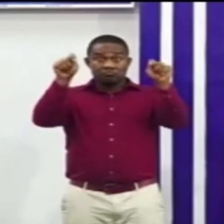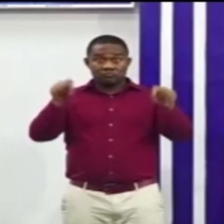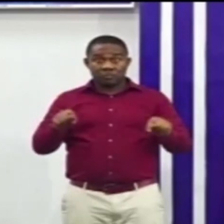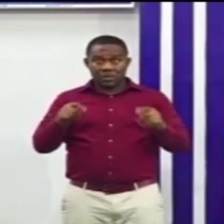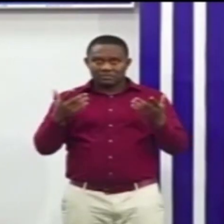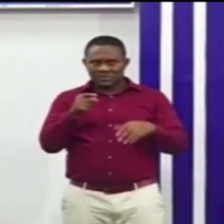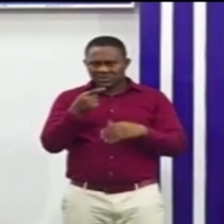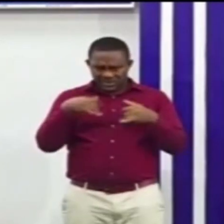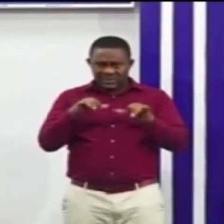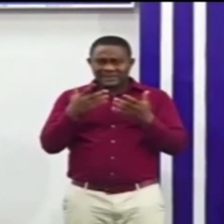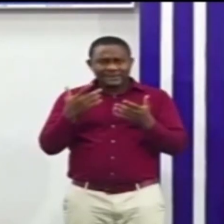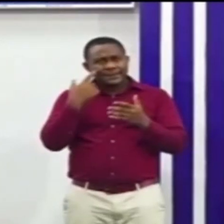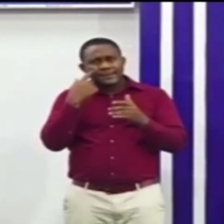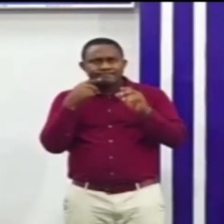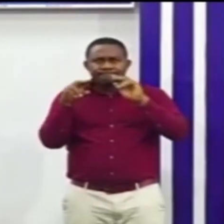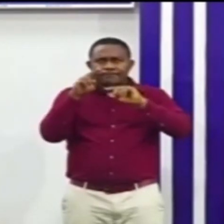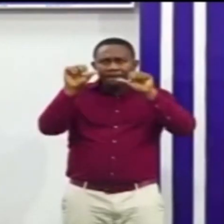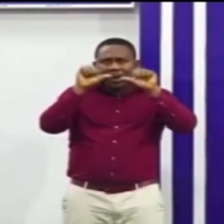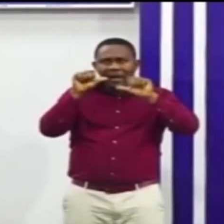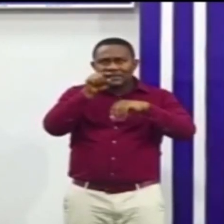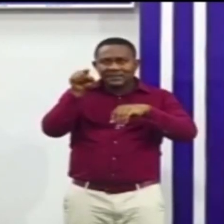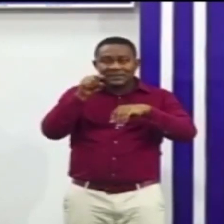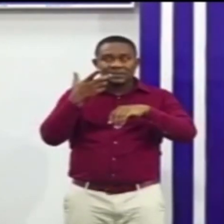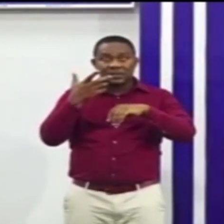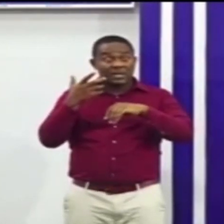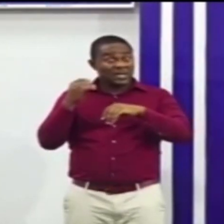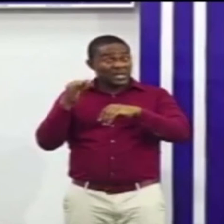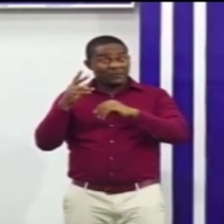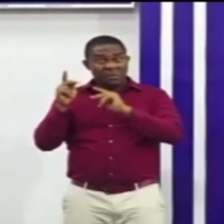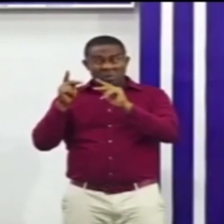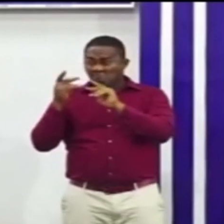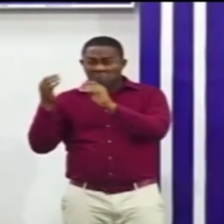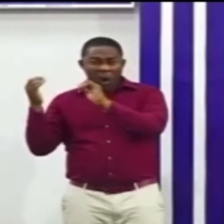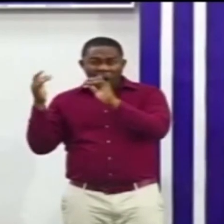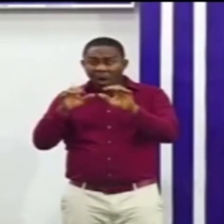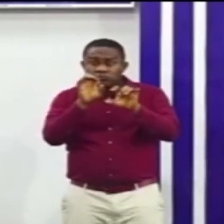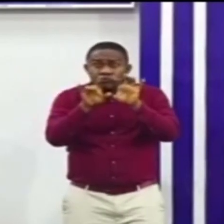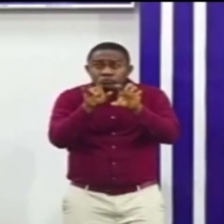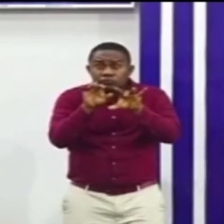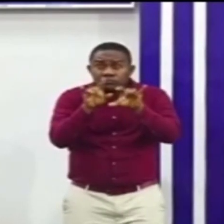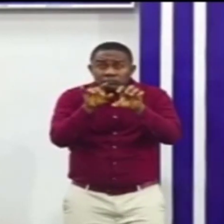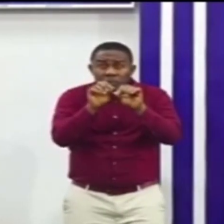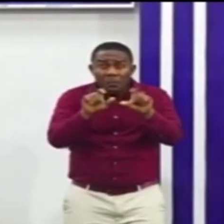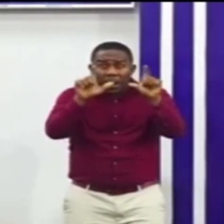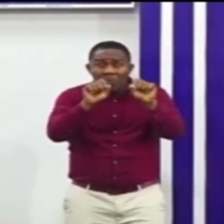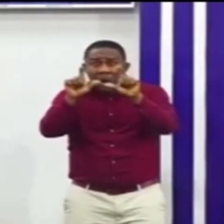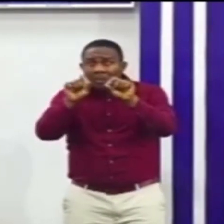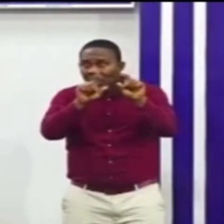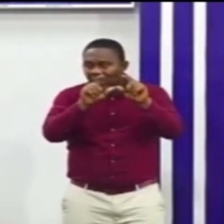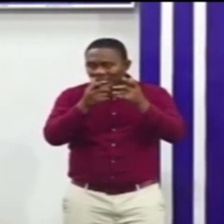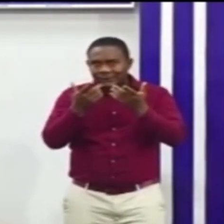day when it is launched when there's a rush or when there are a lot of people it does not disappoint any of us and so currently